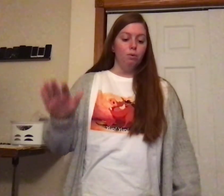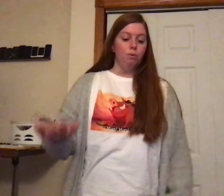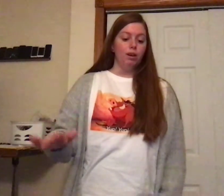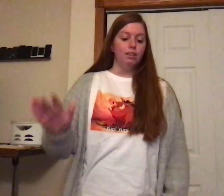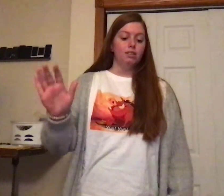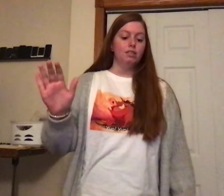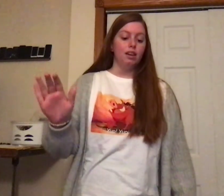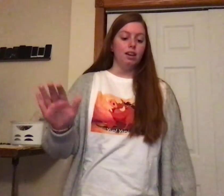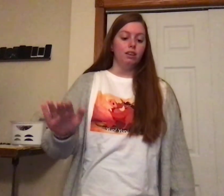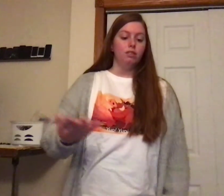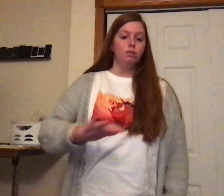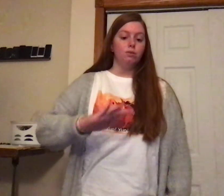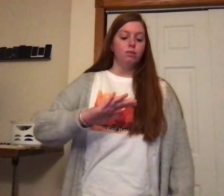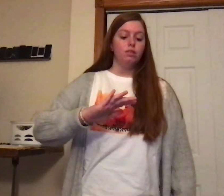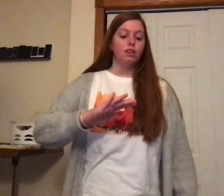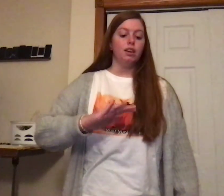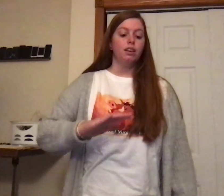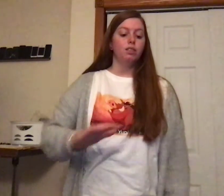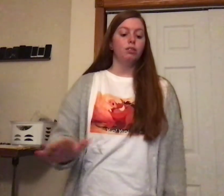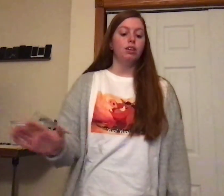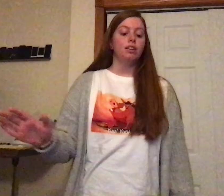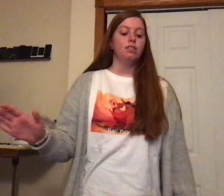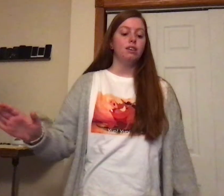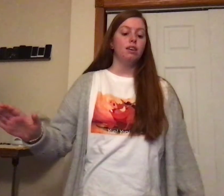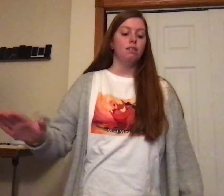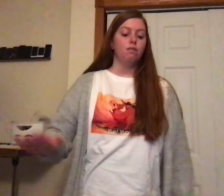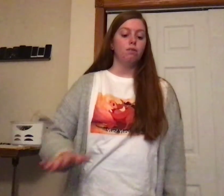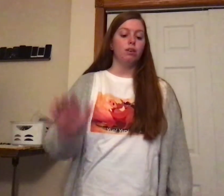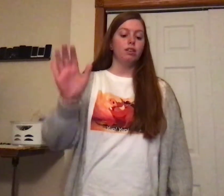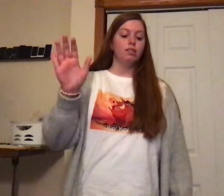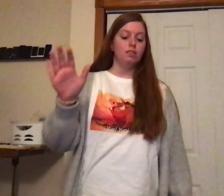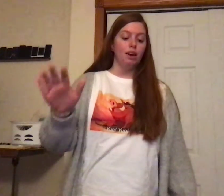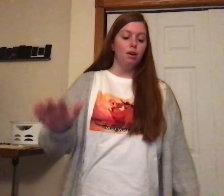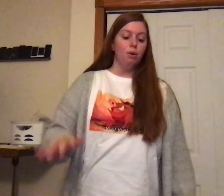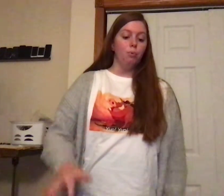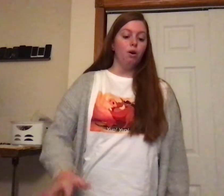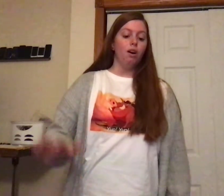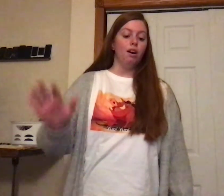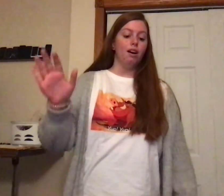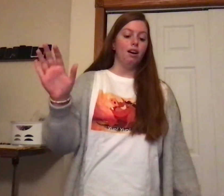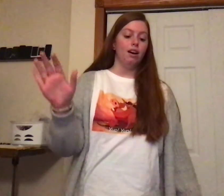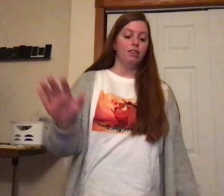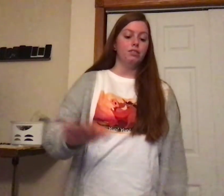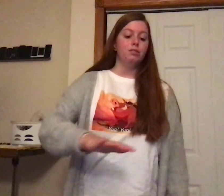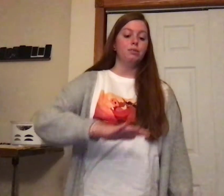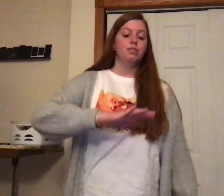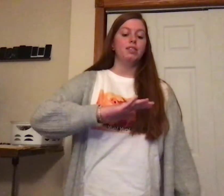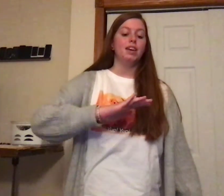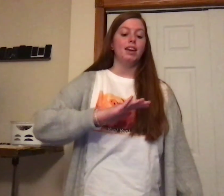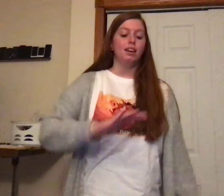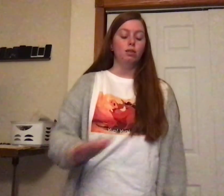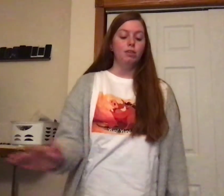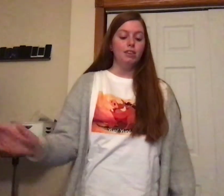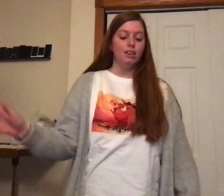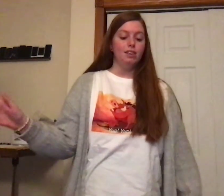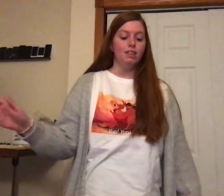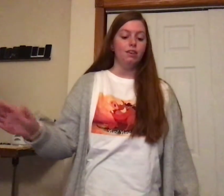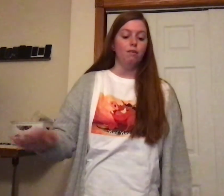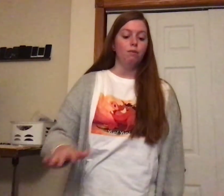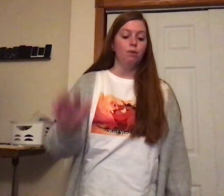Try Ti, 2, Ti, 3, Ti, 4, Ti. 1, 2, Ti, 3 Ta, Ti, 4,